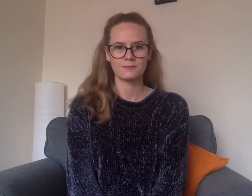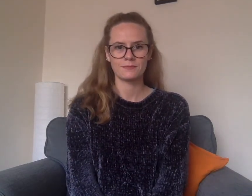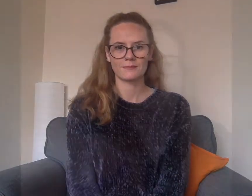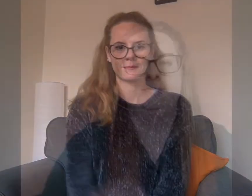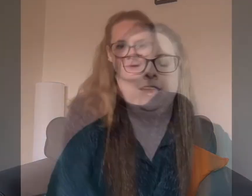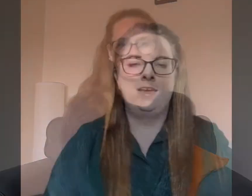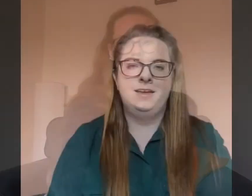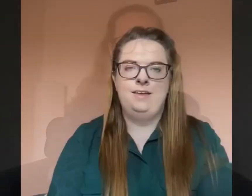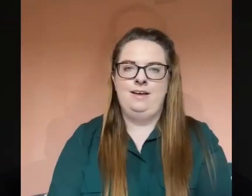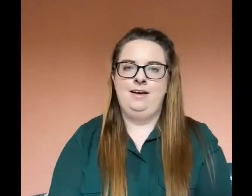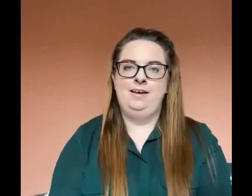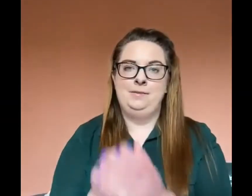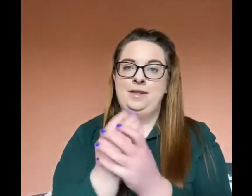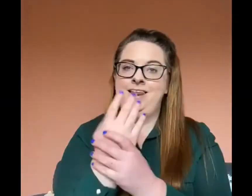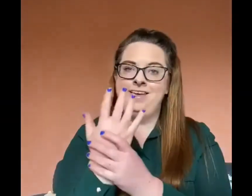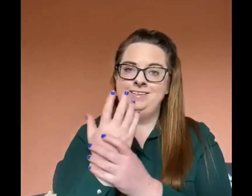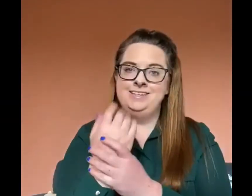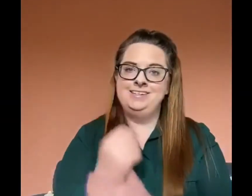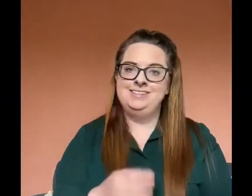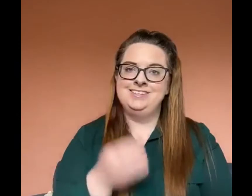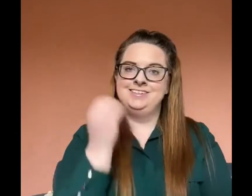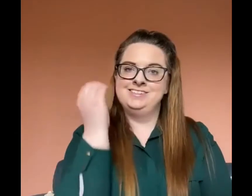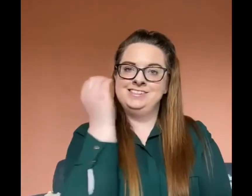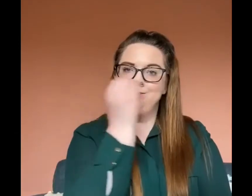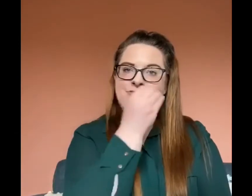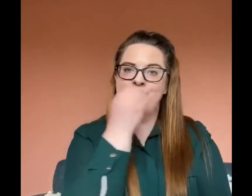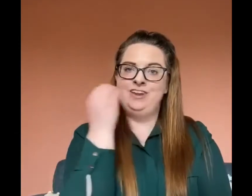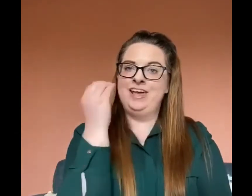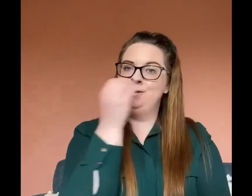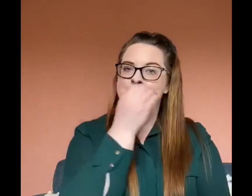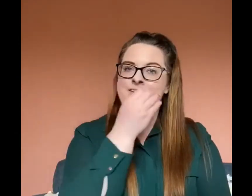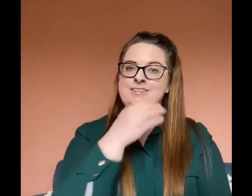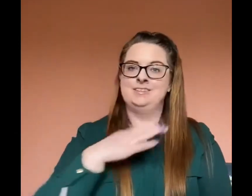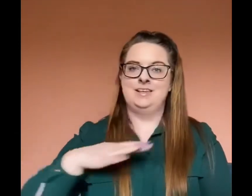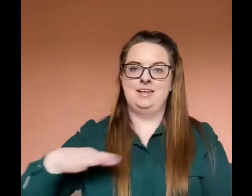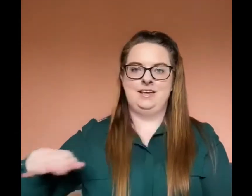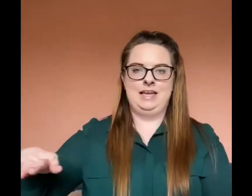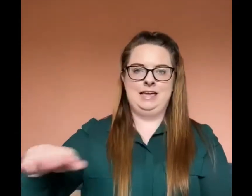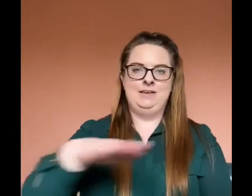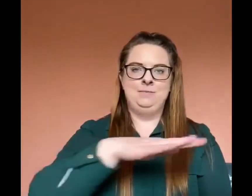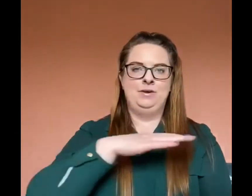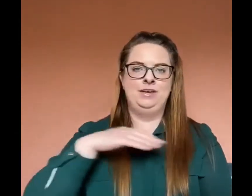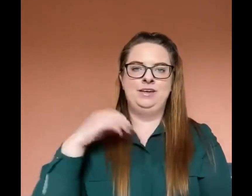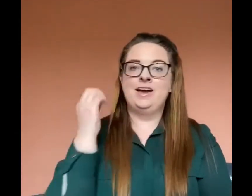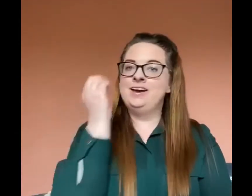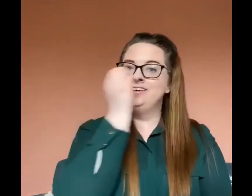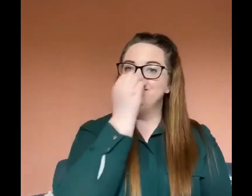I planted some flowers in my garden.